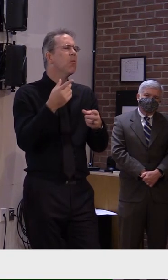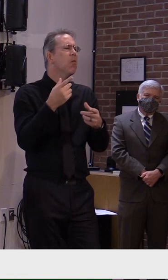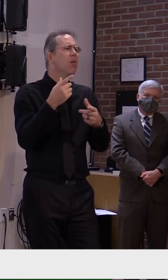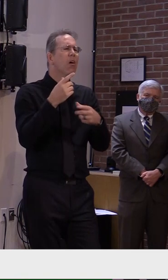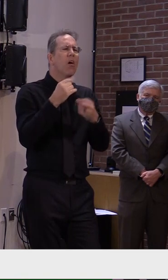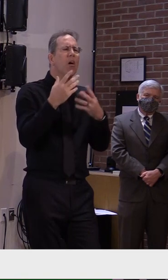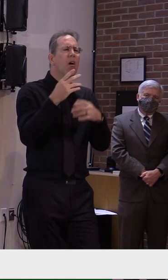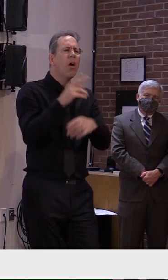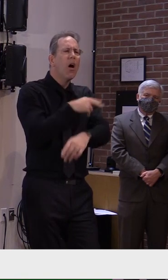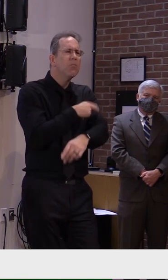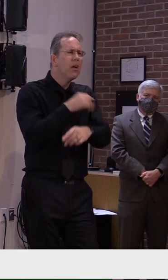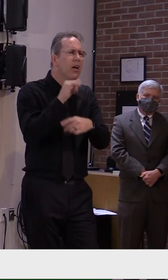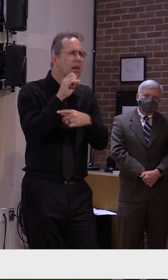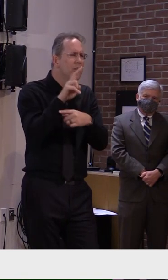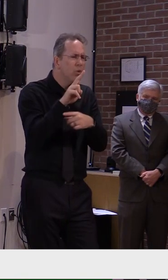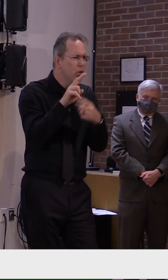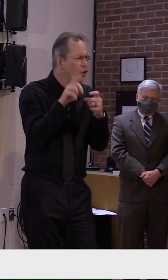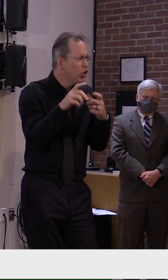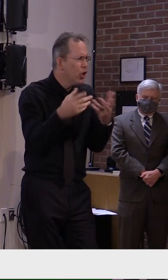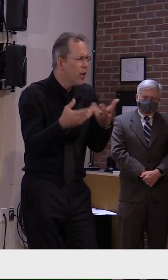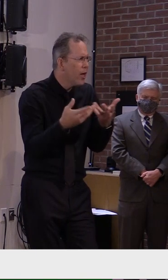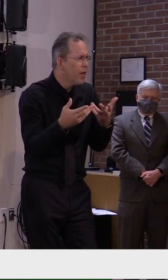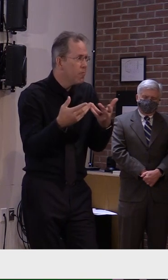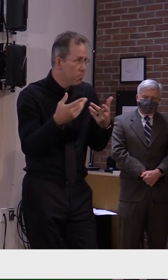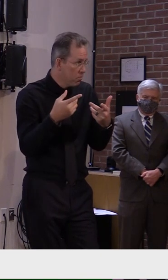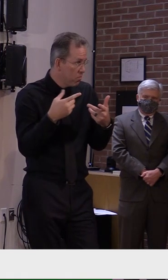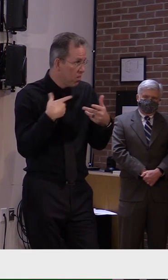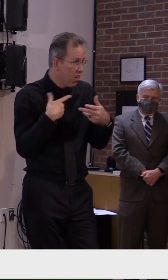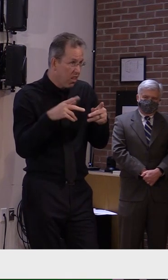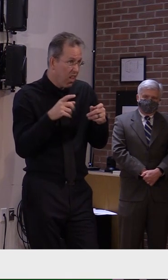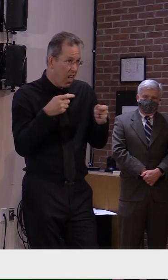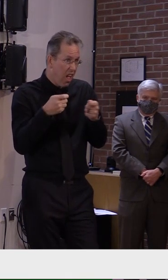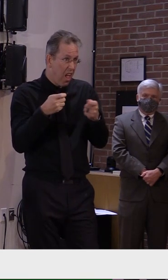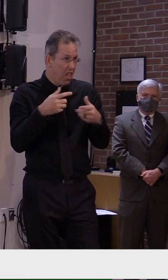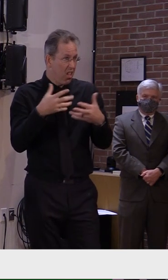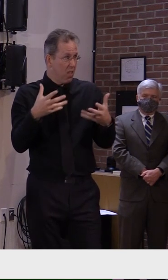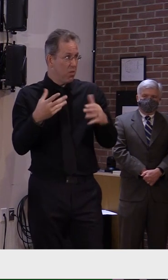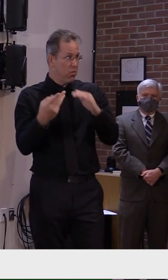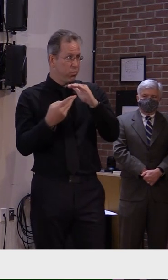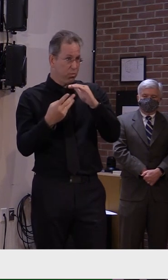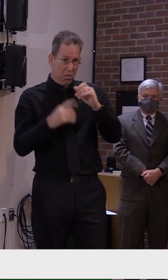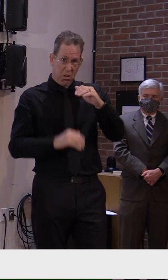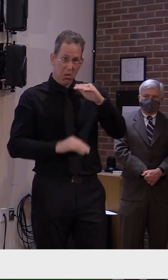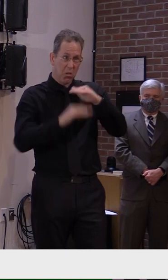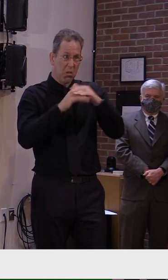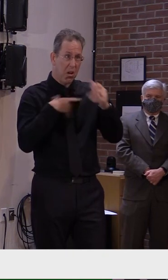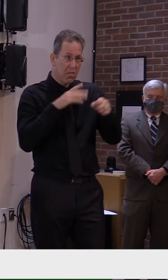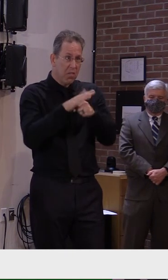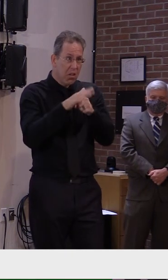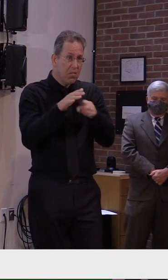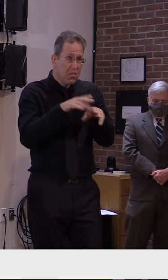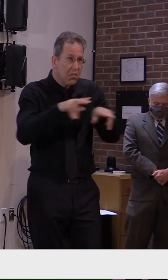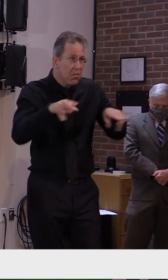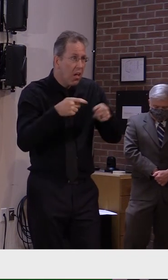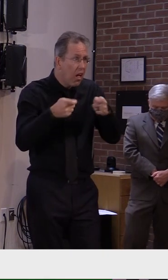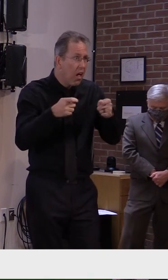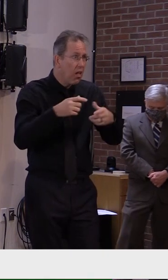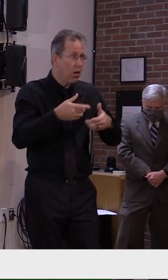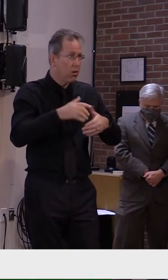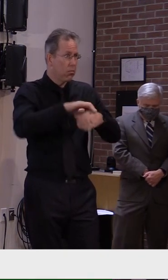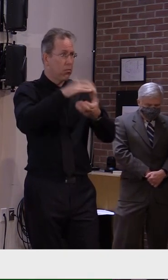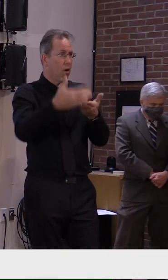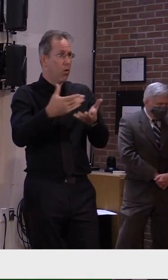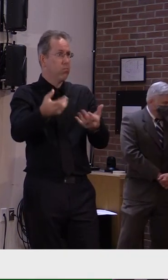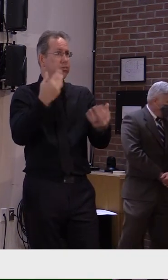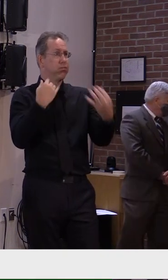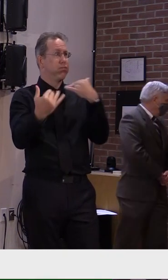are going to be within the capacity of the system. And, you know, the only information that we have in this presentation